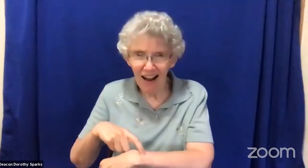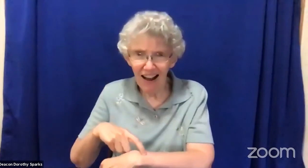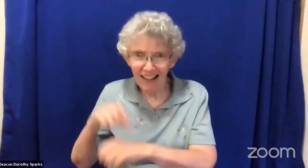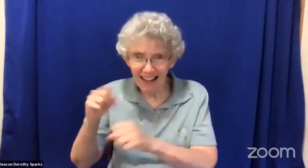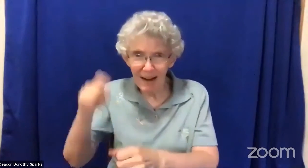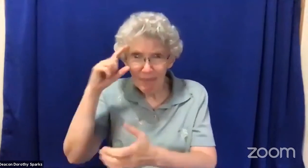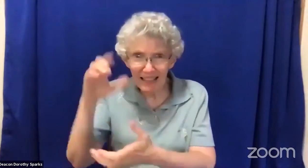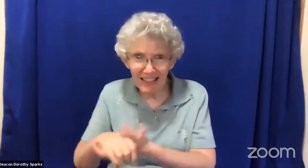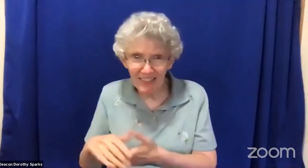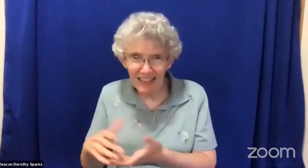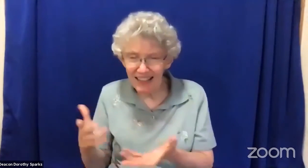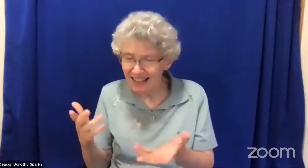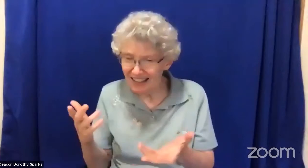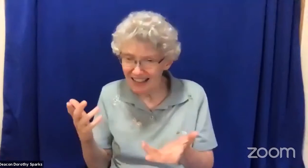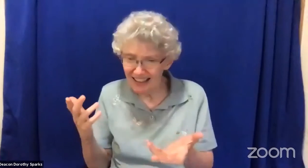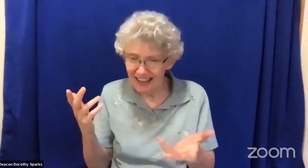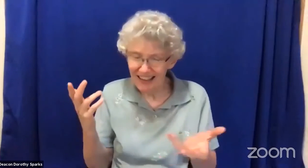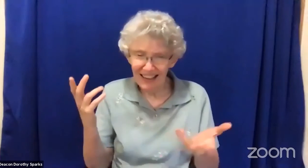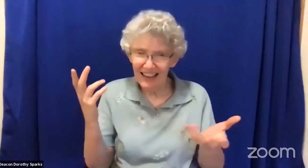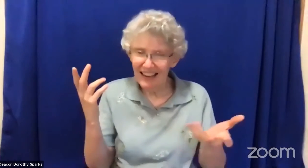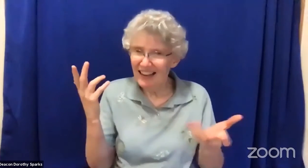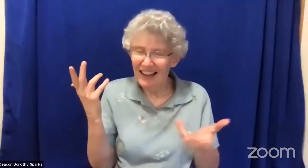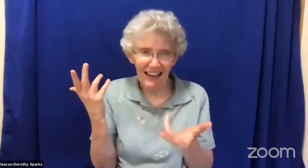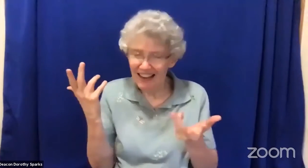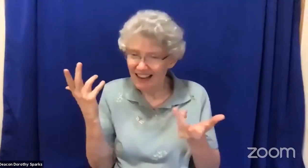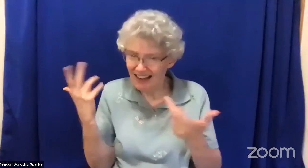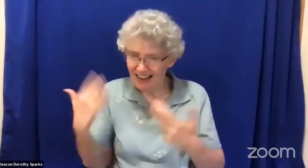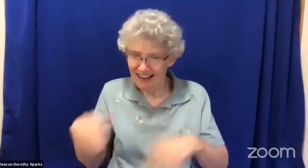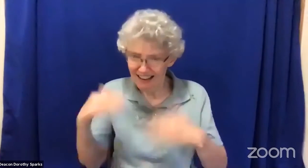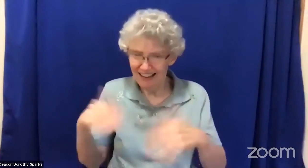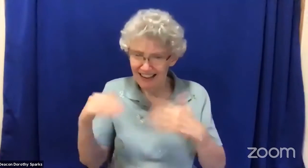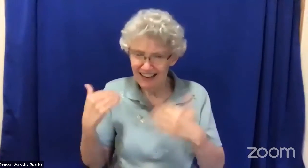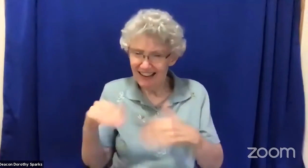45 times for these protests.